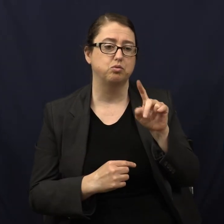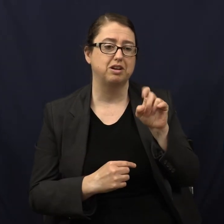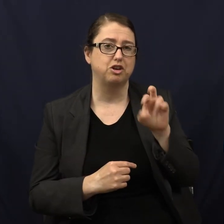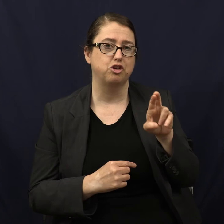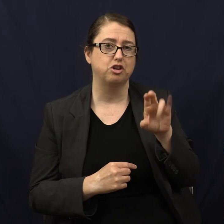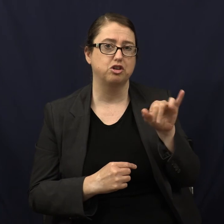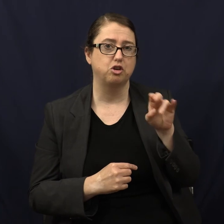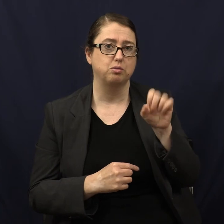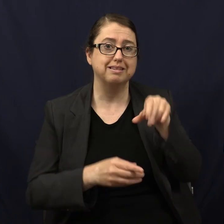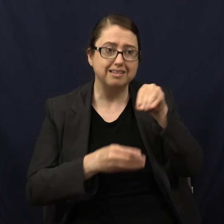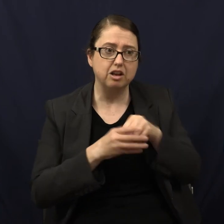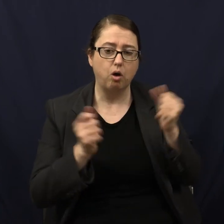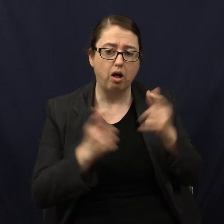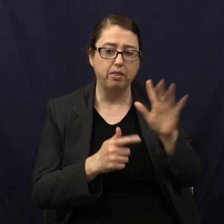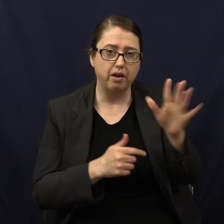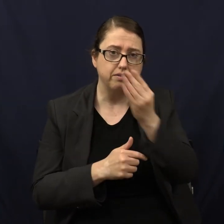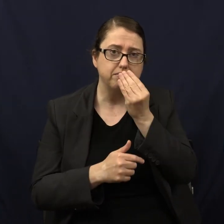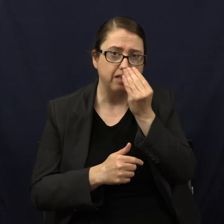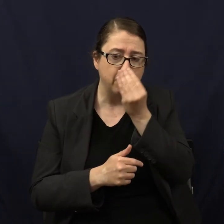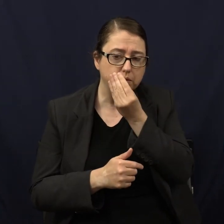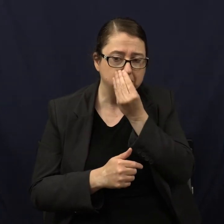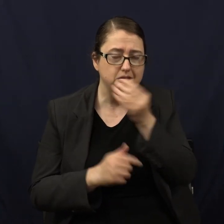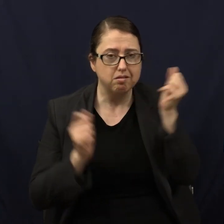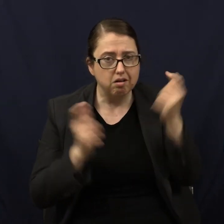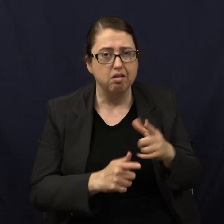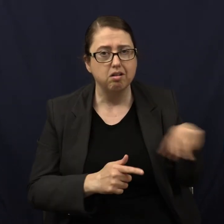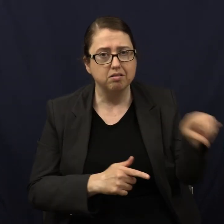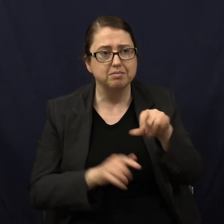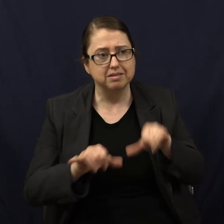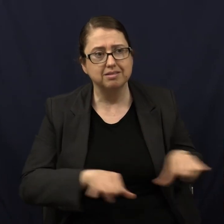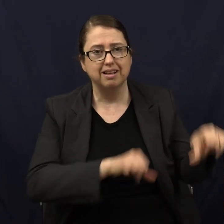It's in all of them. Every last one.